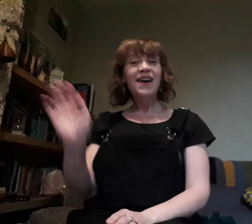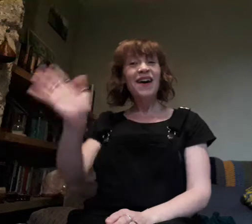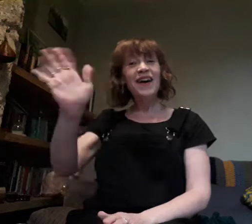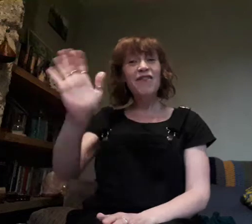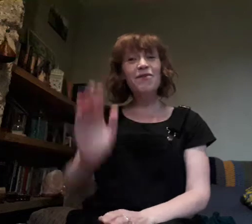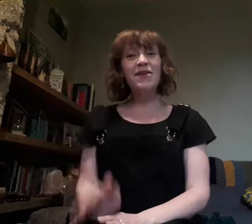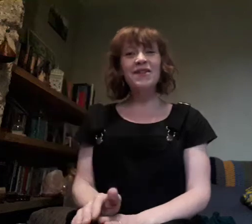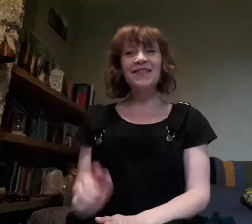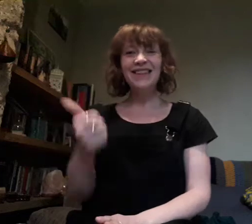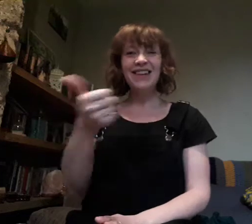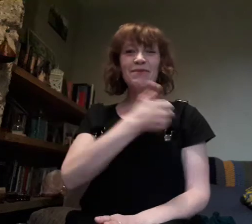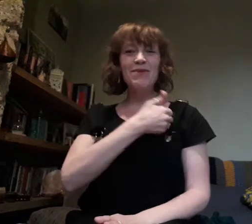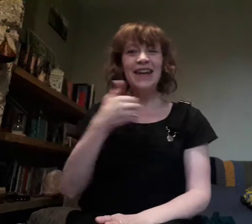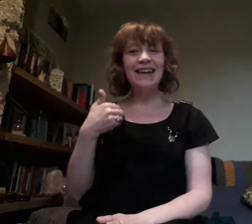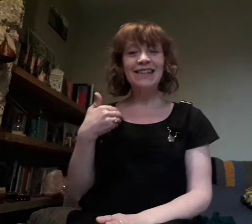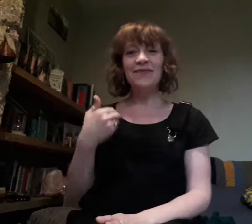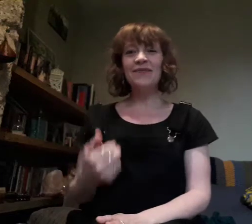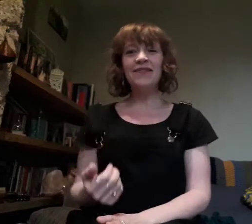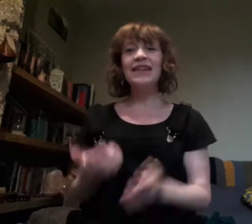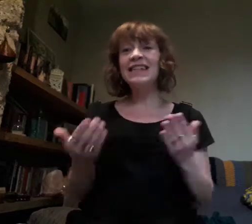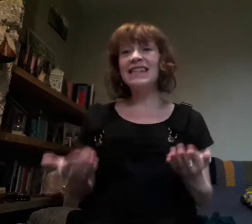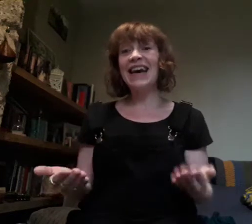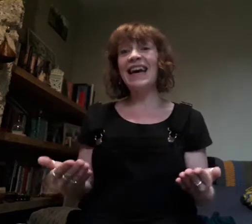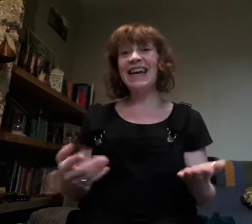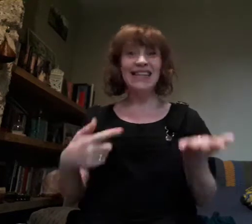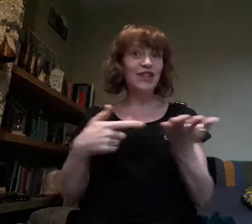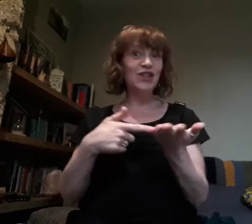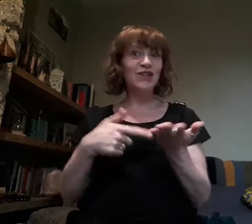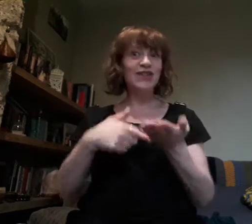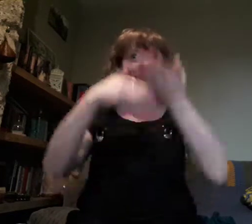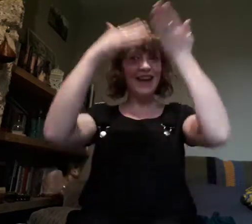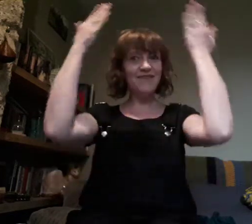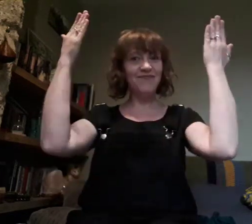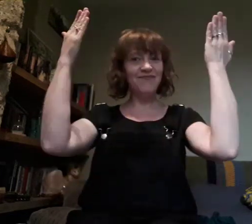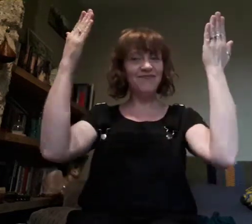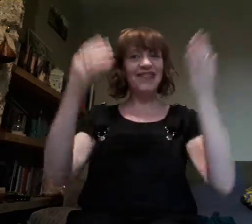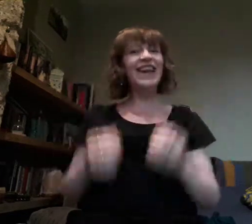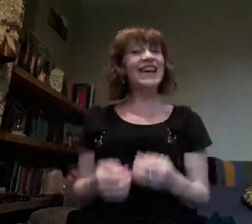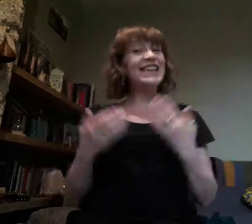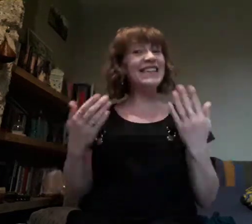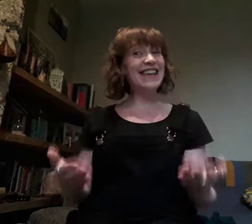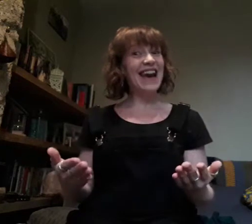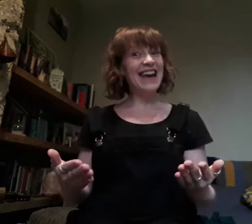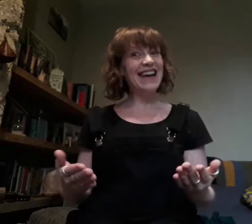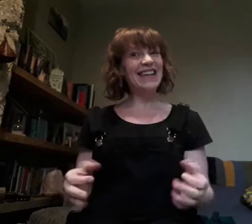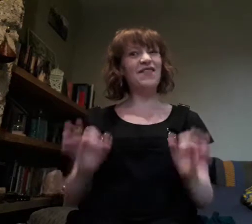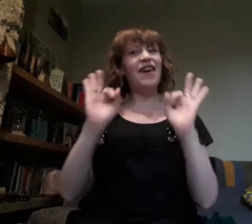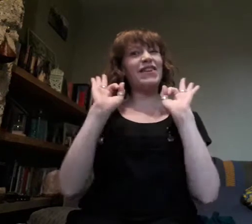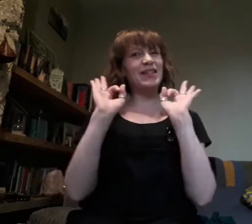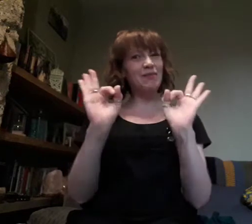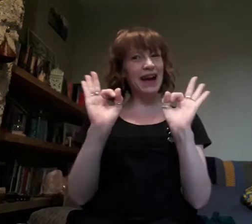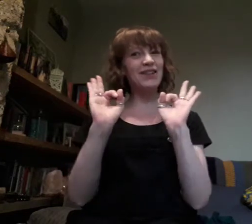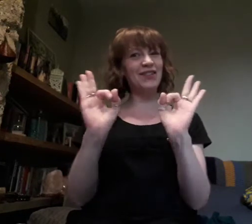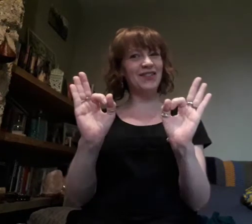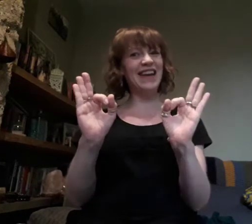Hi everyone, good morning. Today it's Tuesday and today is a very special day